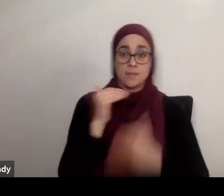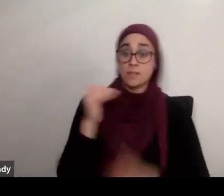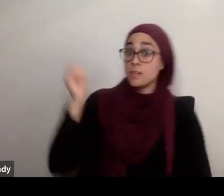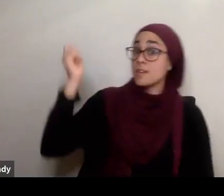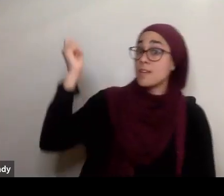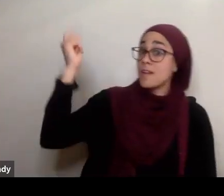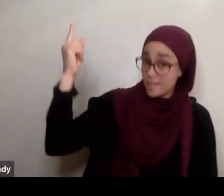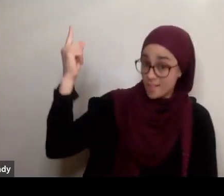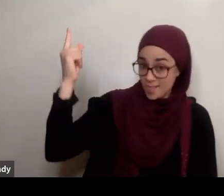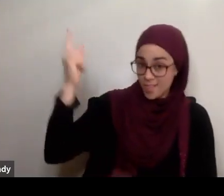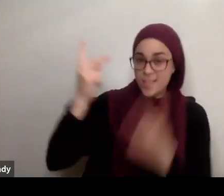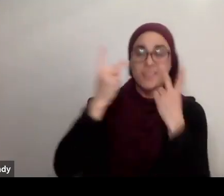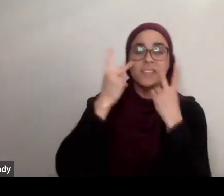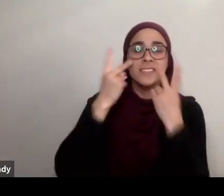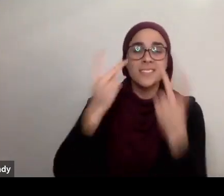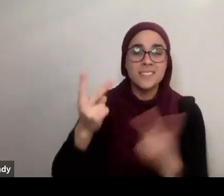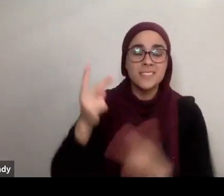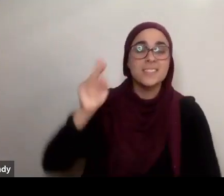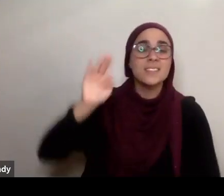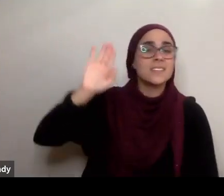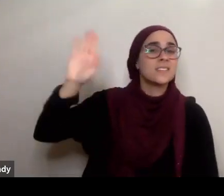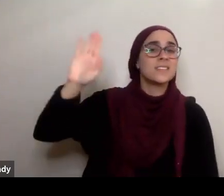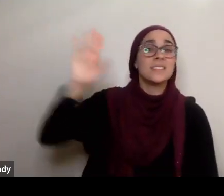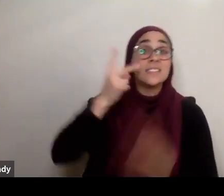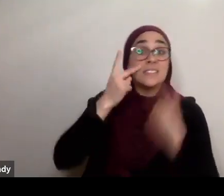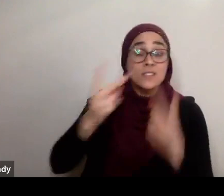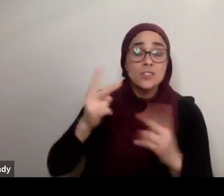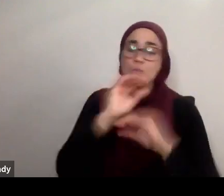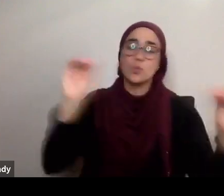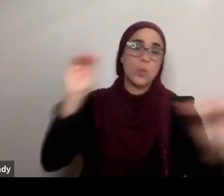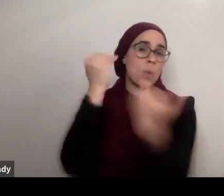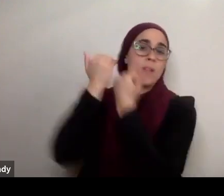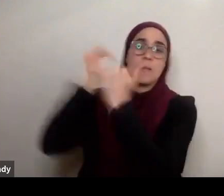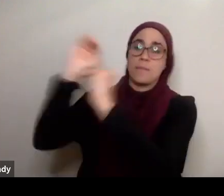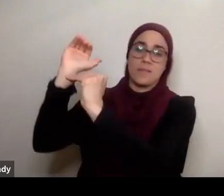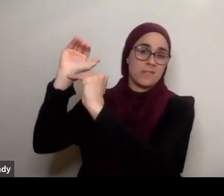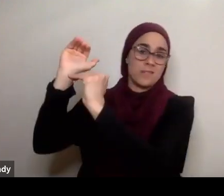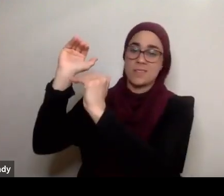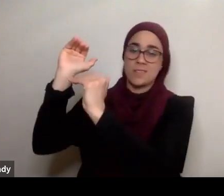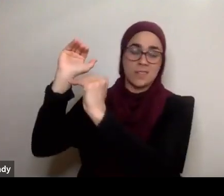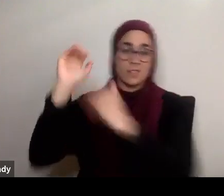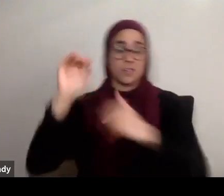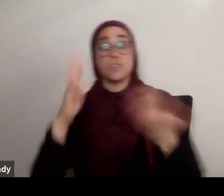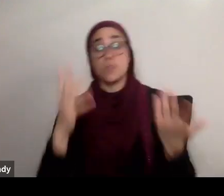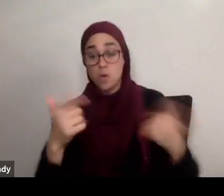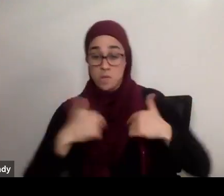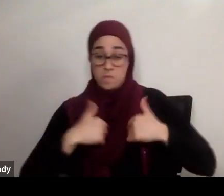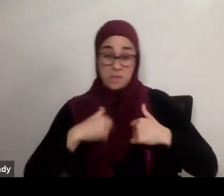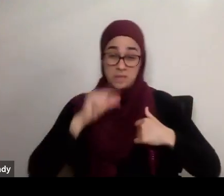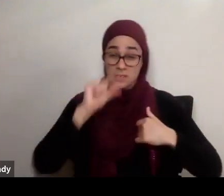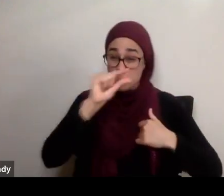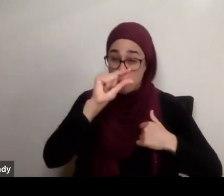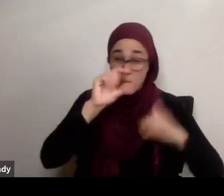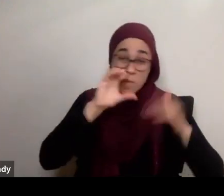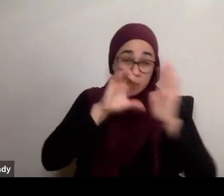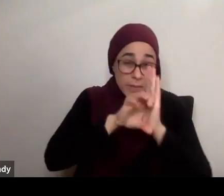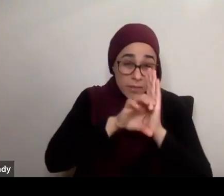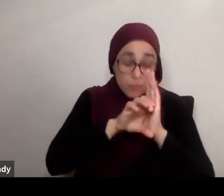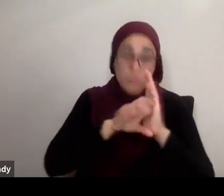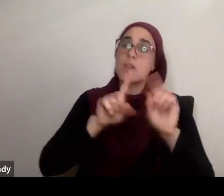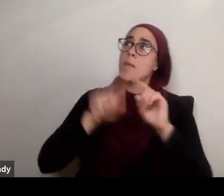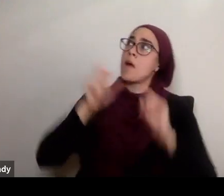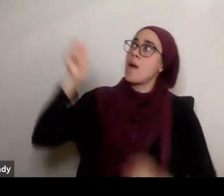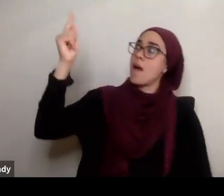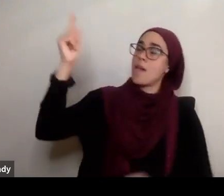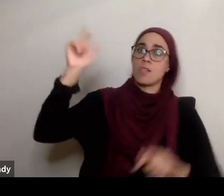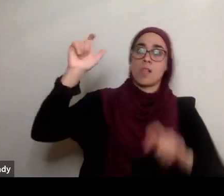nor the things that He sees. So I have the small picture, a small pixel where Allah subhanahu wa ta'ala has the picture and the paintbrush. So knowing